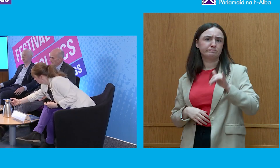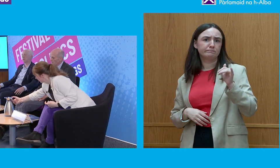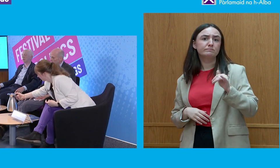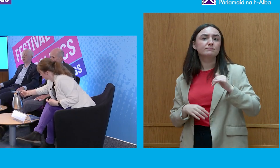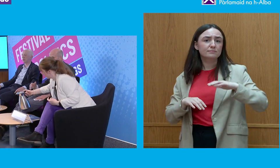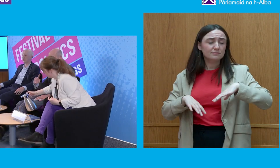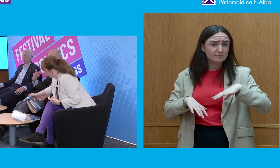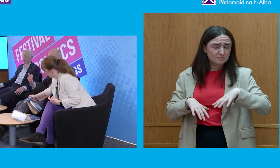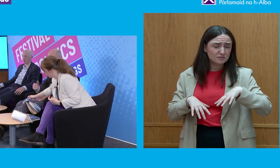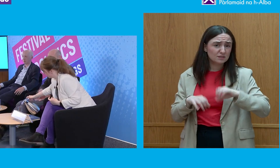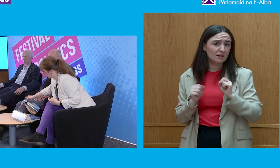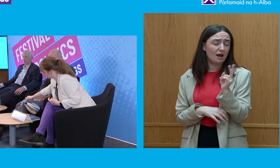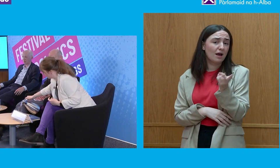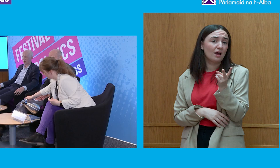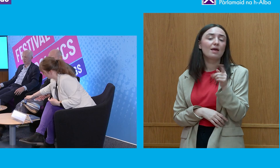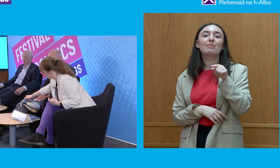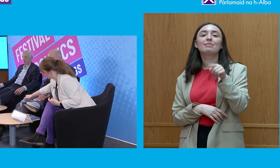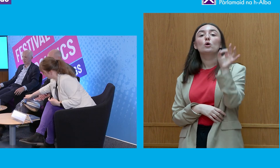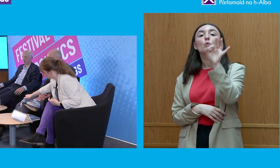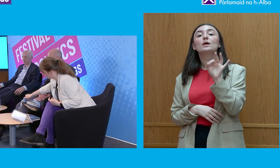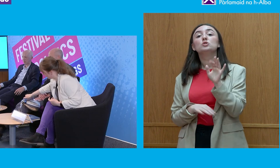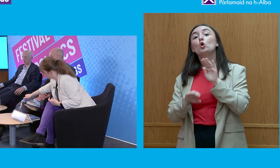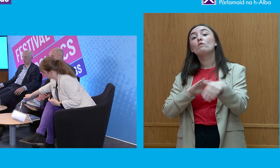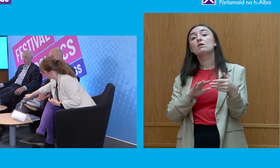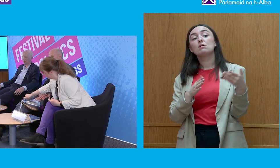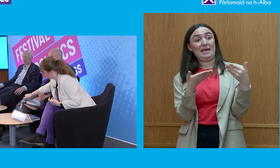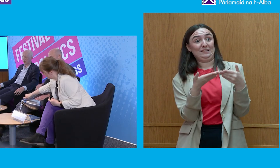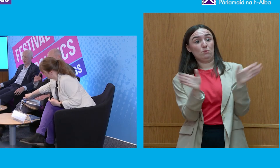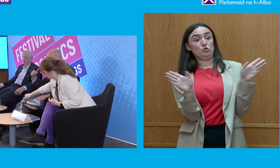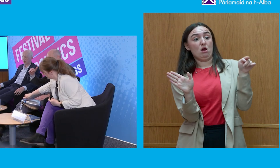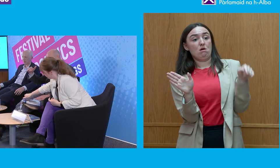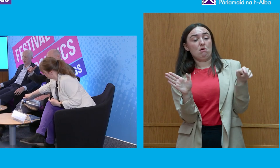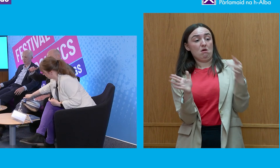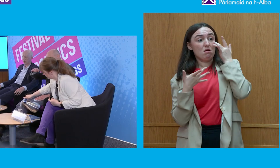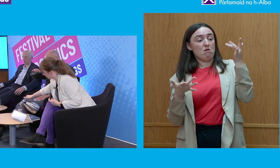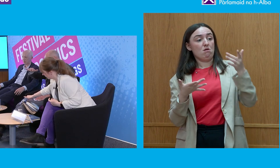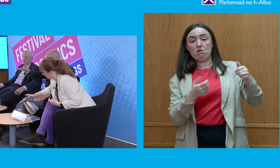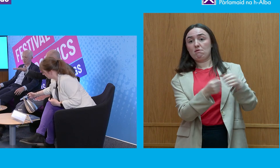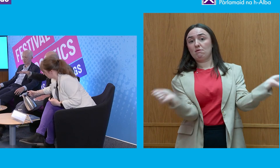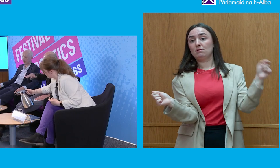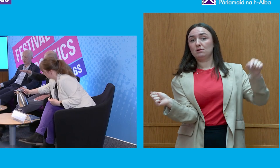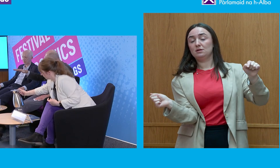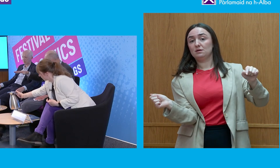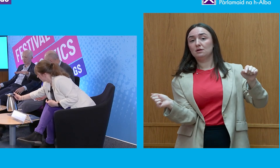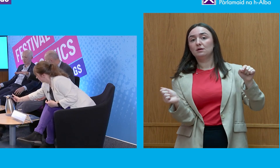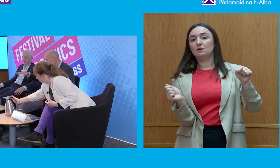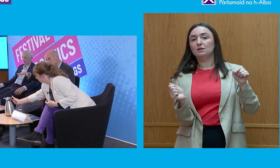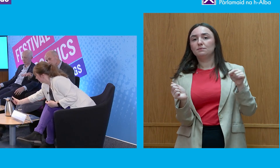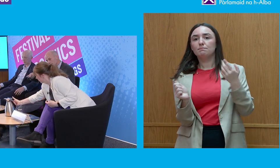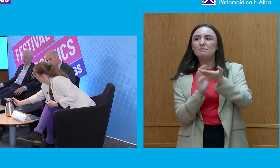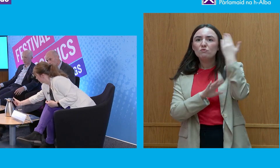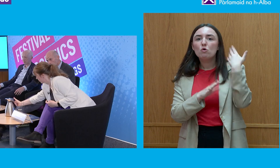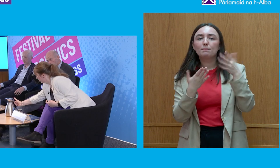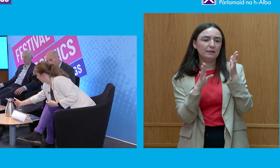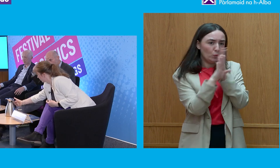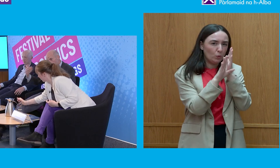that whole question of exposure, I think, is absolutely opposite. That what goes on, previously a little bit behind closed doors,